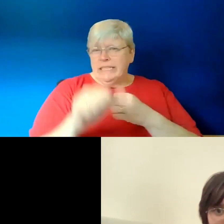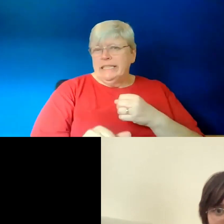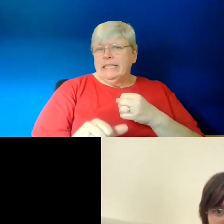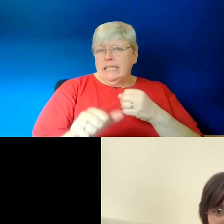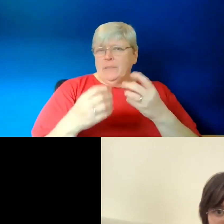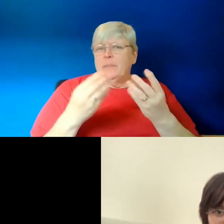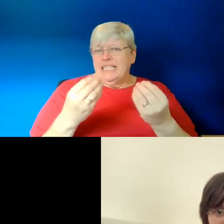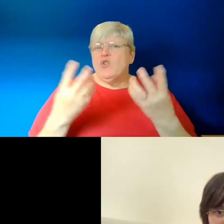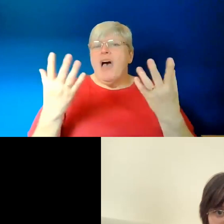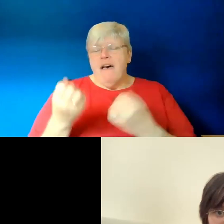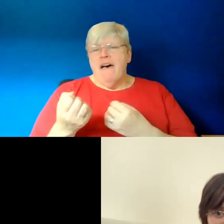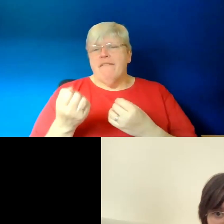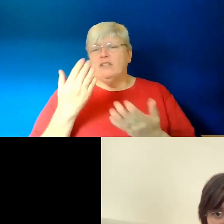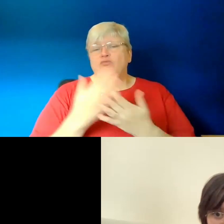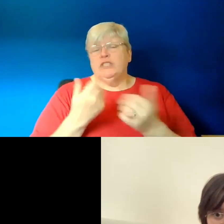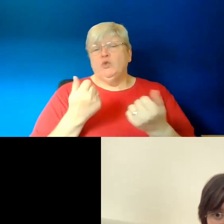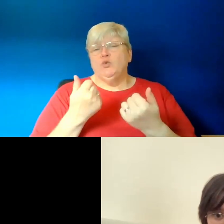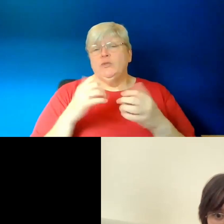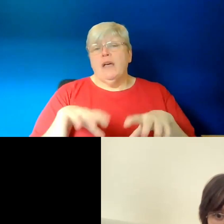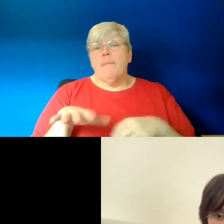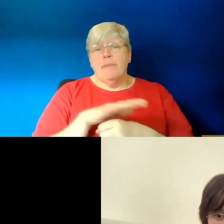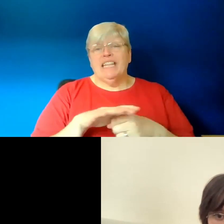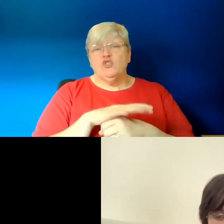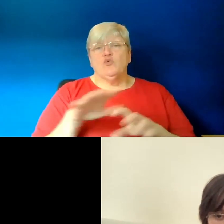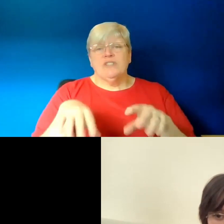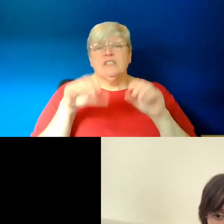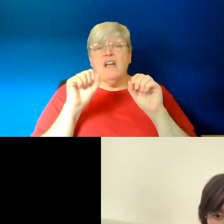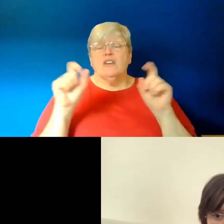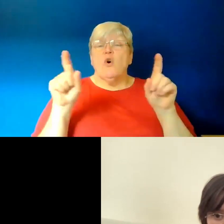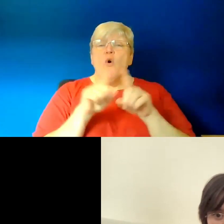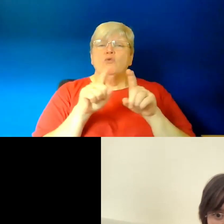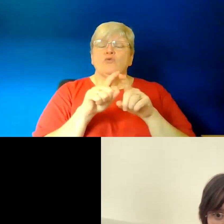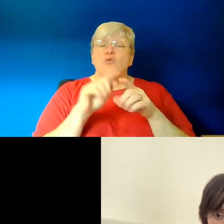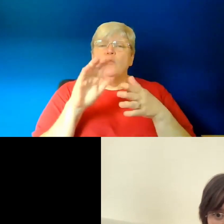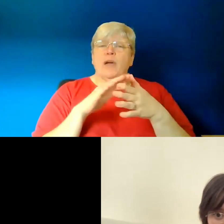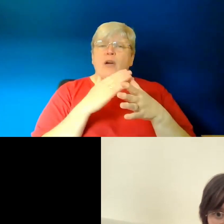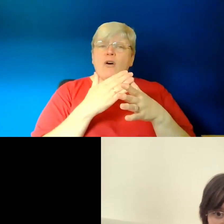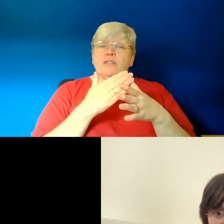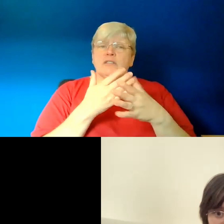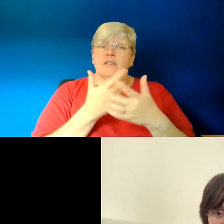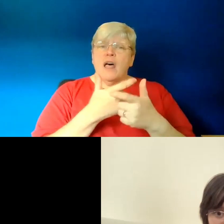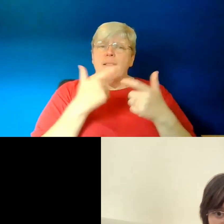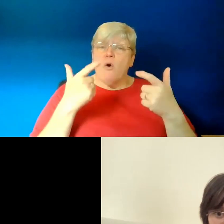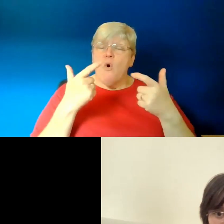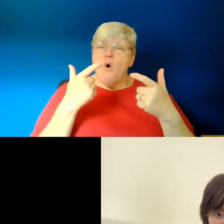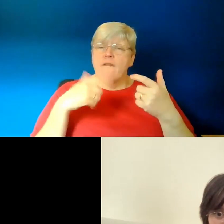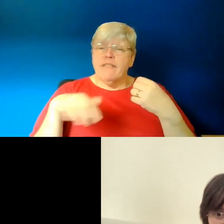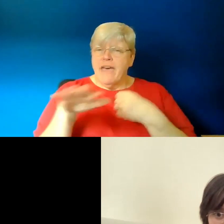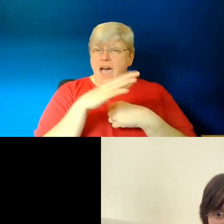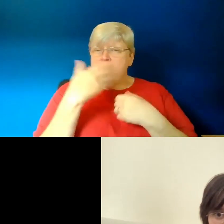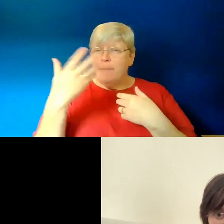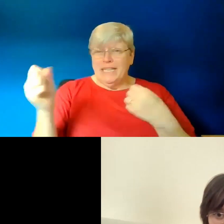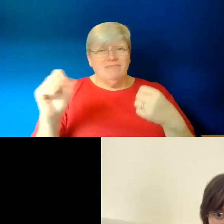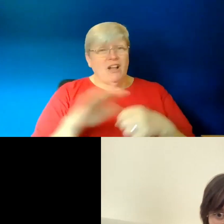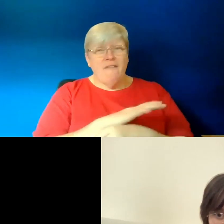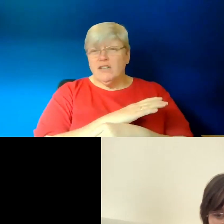And so I would say that's a really good place to start. And also because a lot of that kind of ground has been done